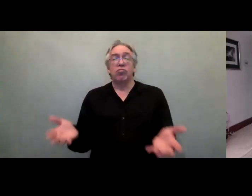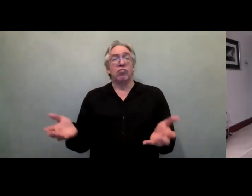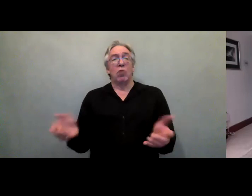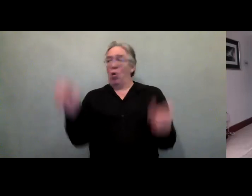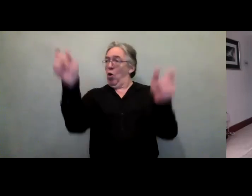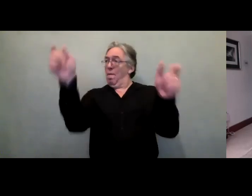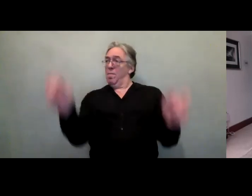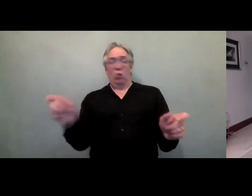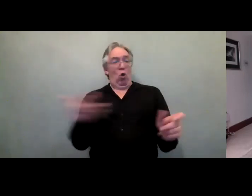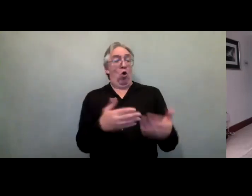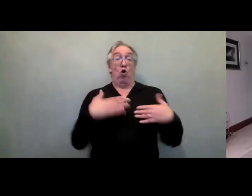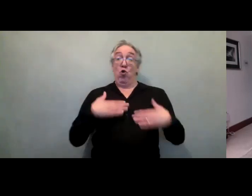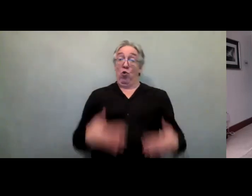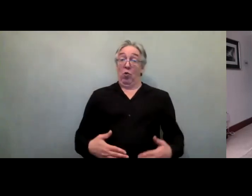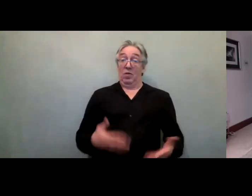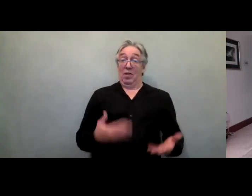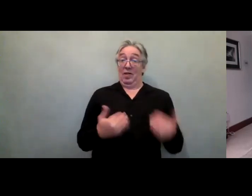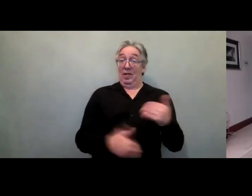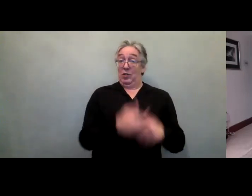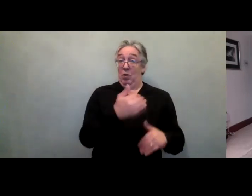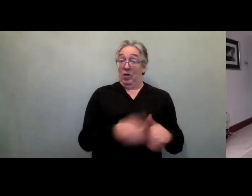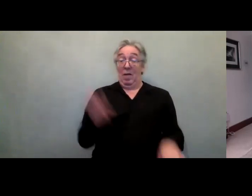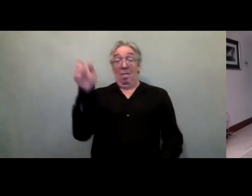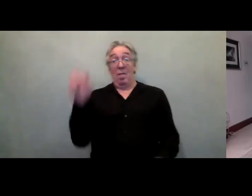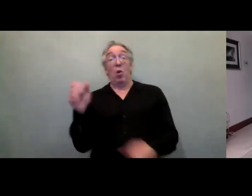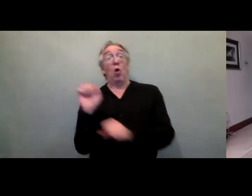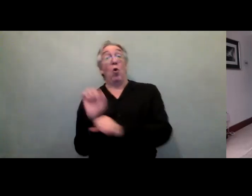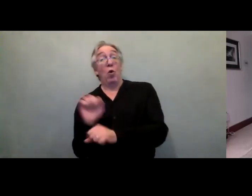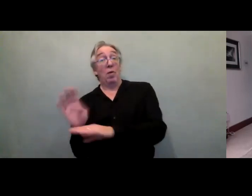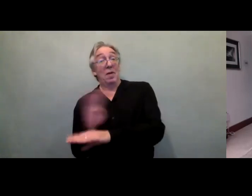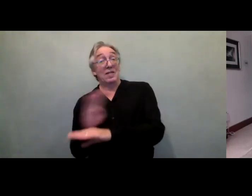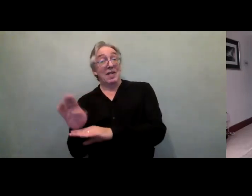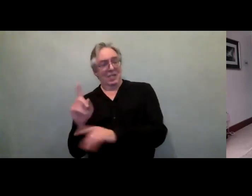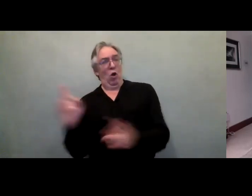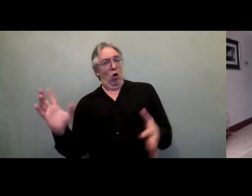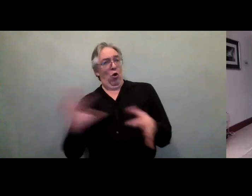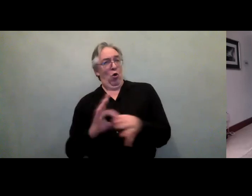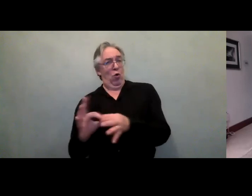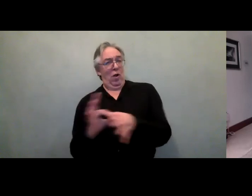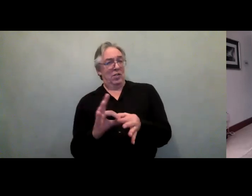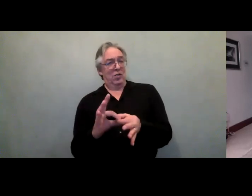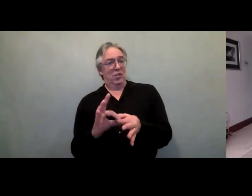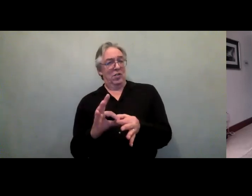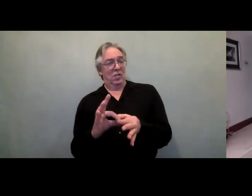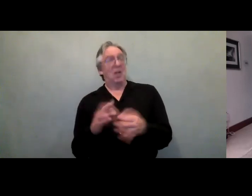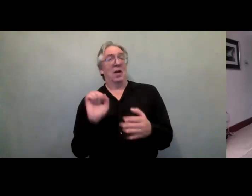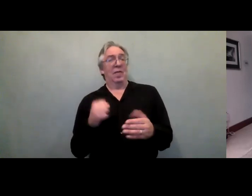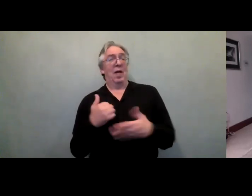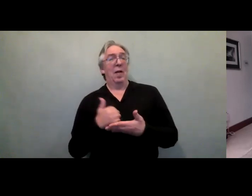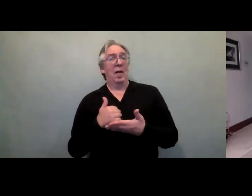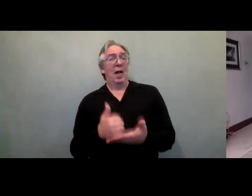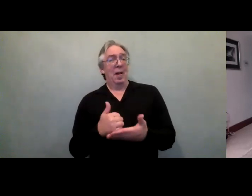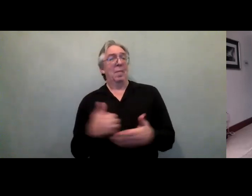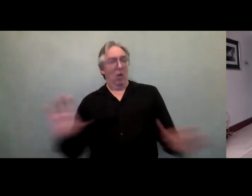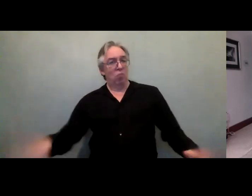the humans with disabilities and the humans working in the private sector, the relationships that make productive and sustainable partnership possible.